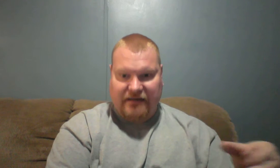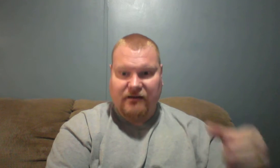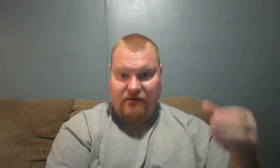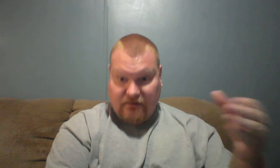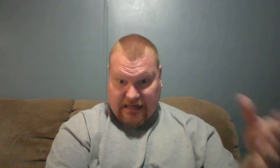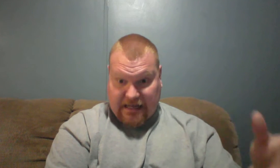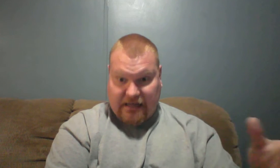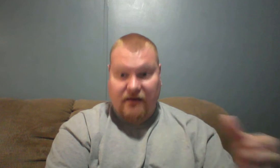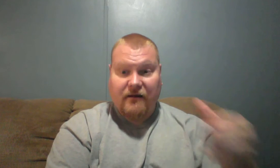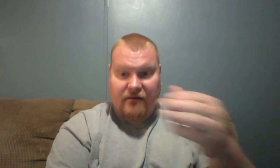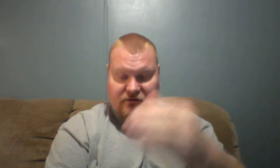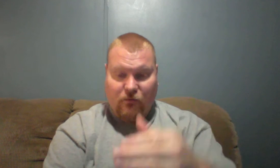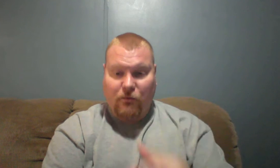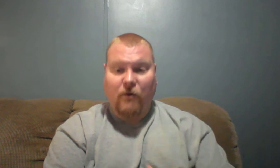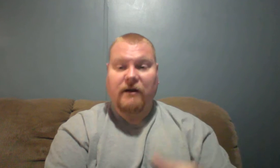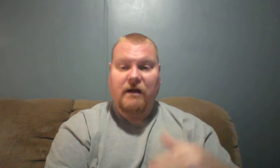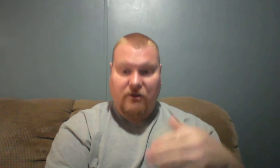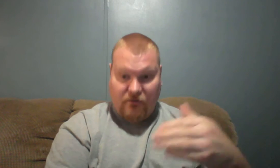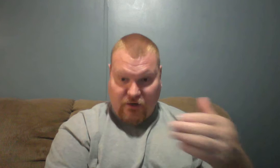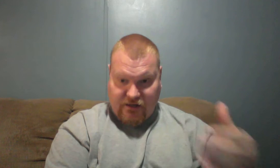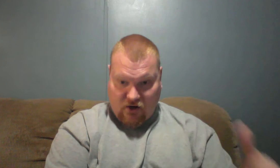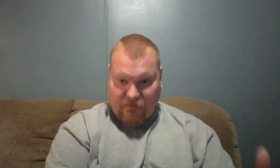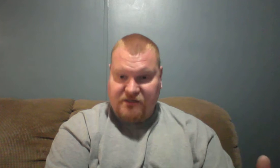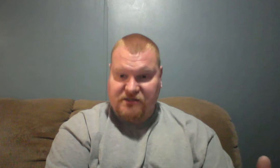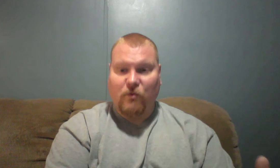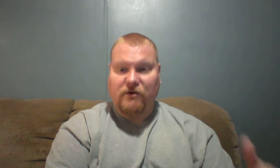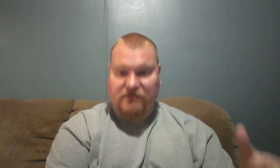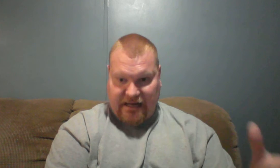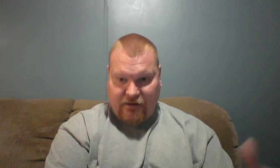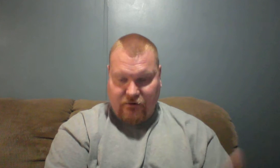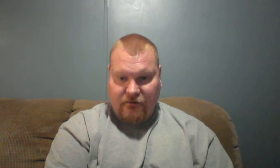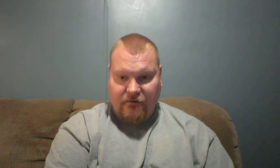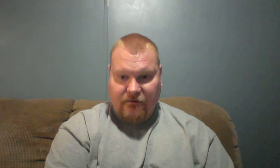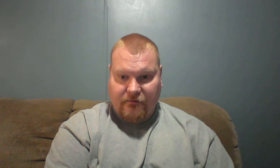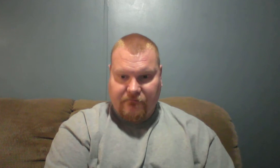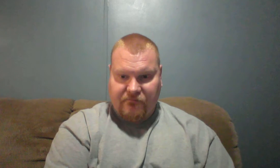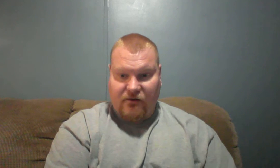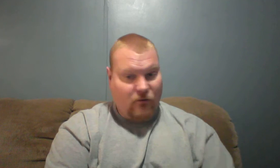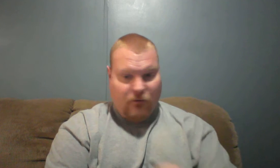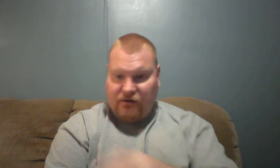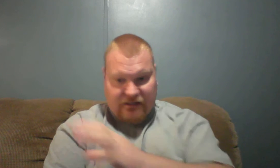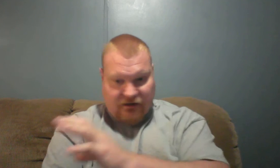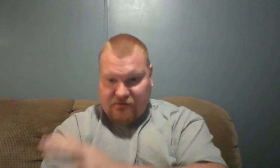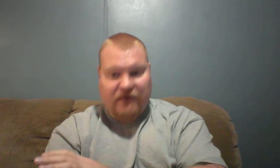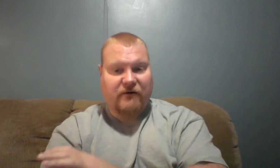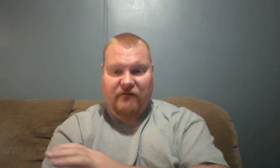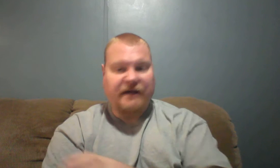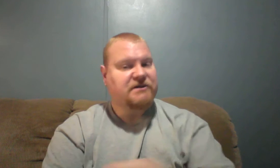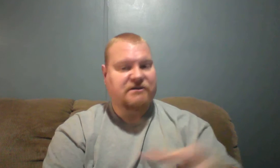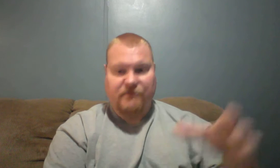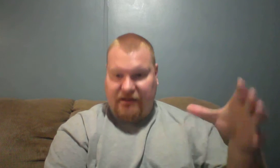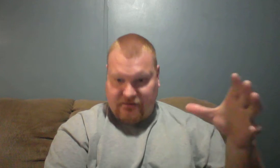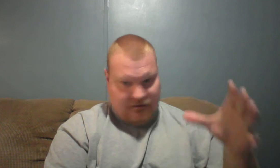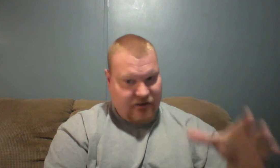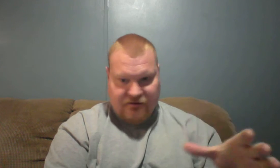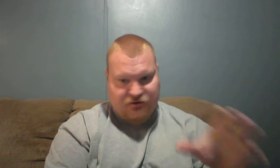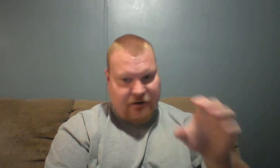and at one point going to bring the armies of the world together. At one point it talks about in Revelations about the spirit